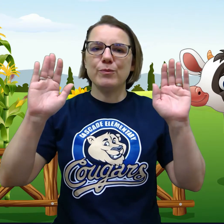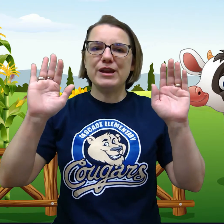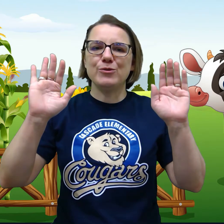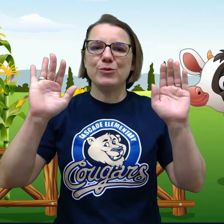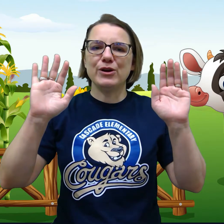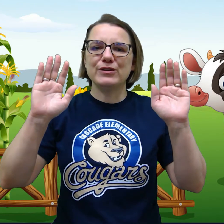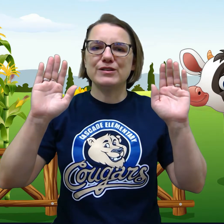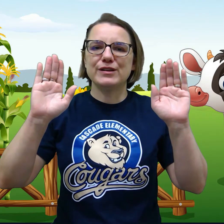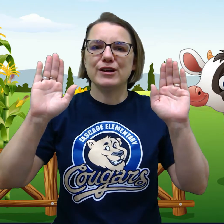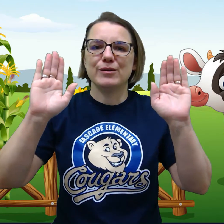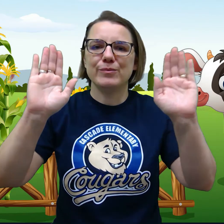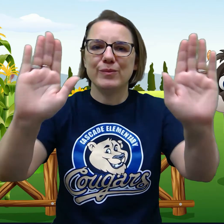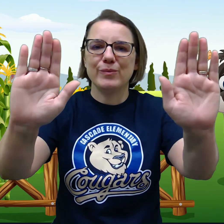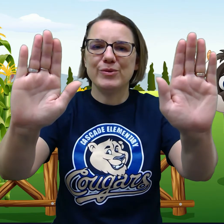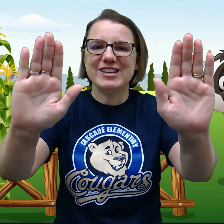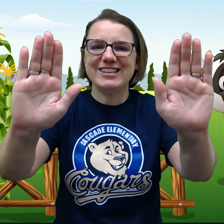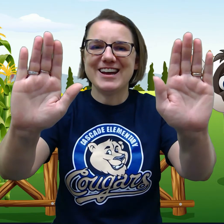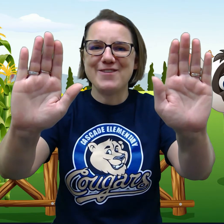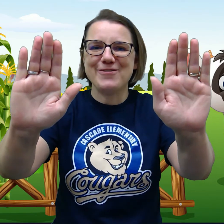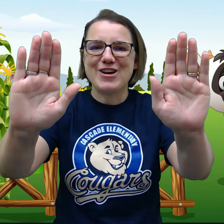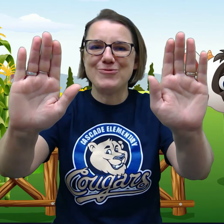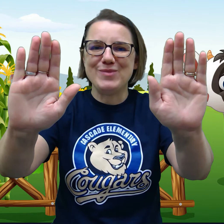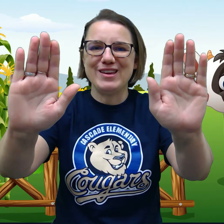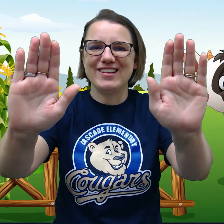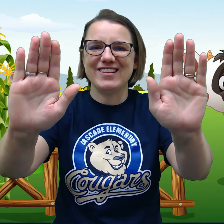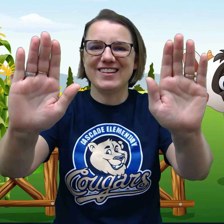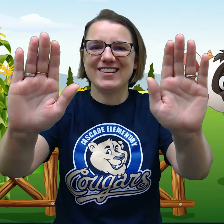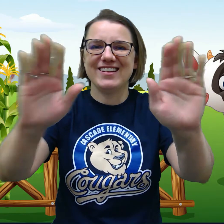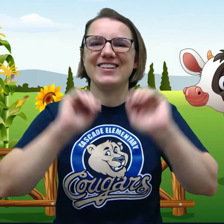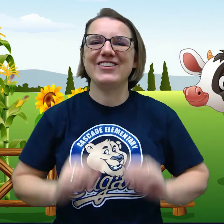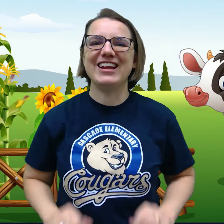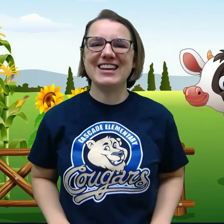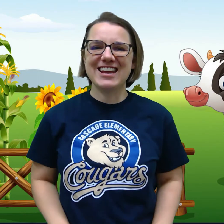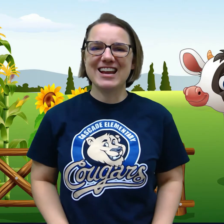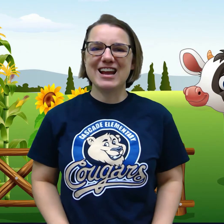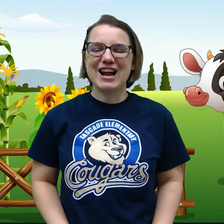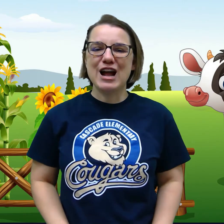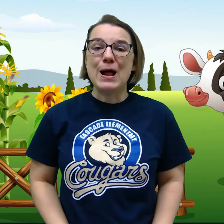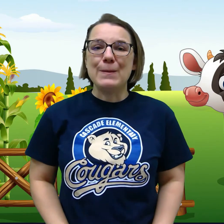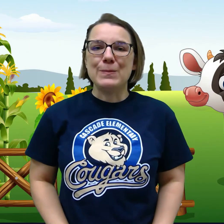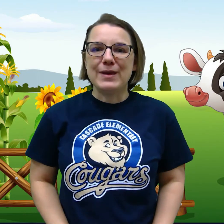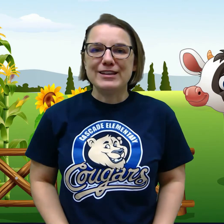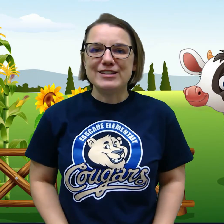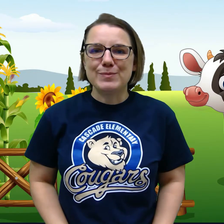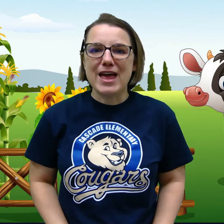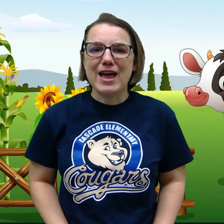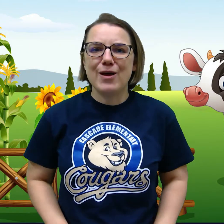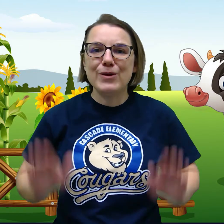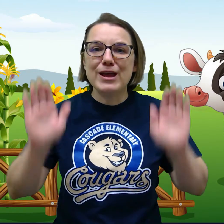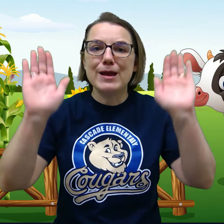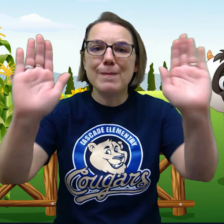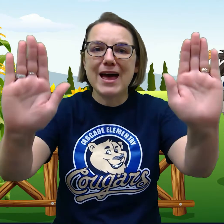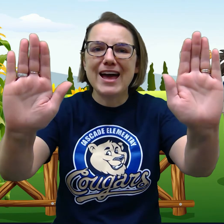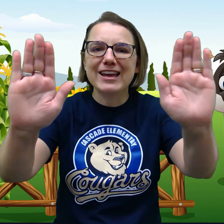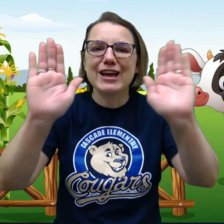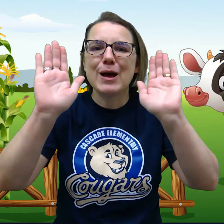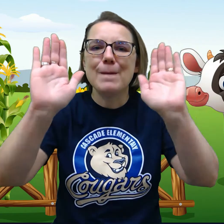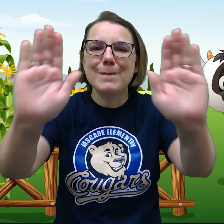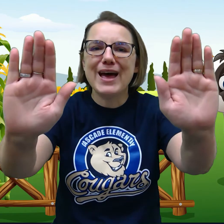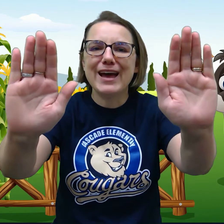repeated words, pretend to high-five me. Ready? Miss Mary Mack, Mack,